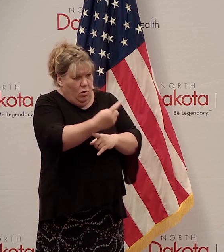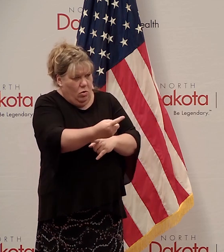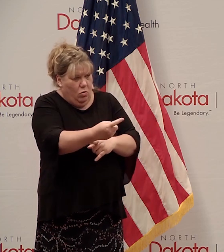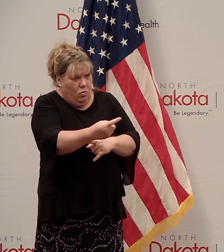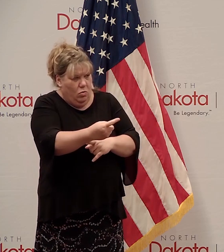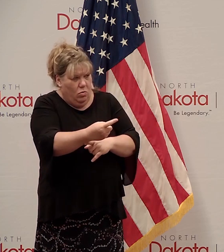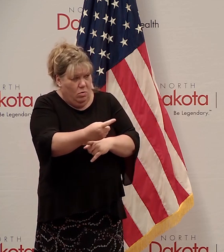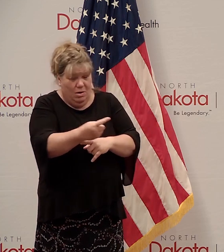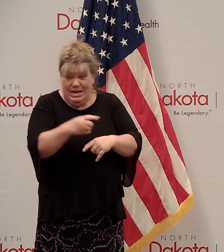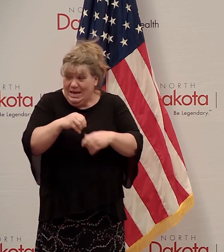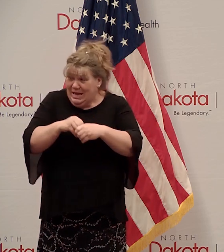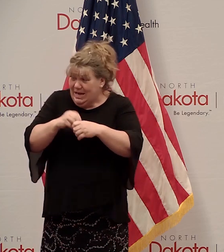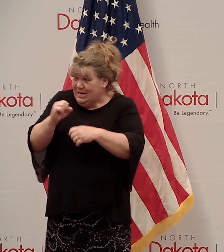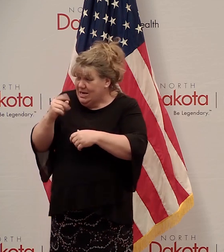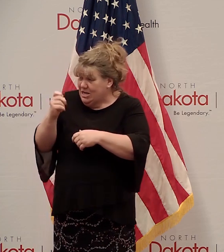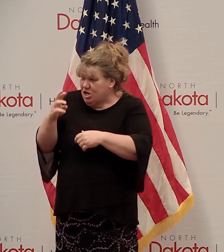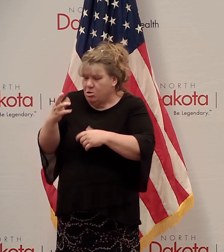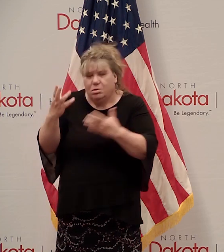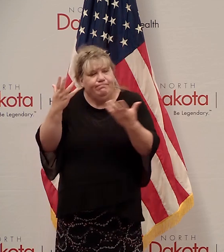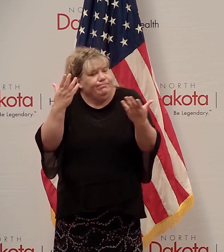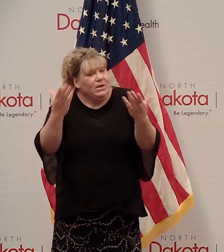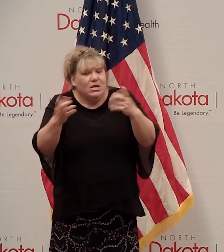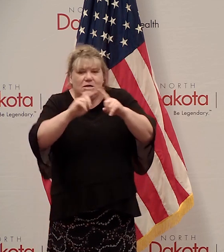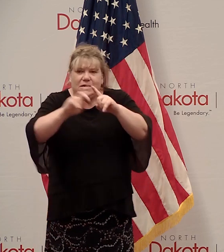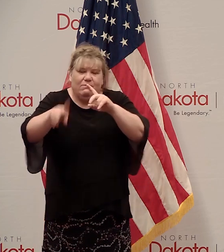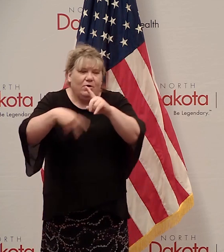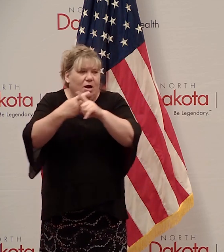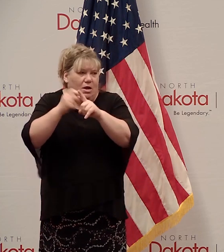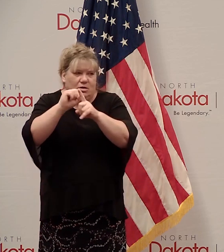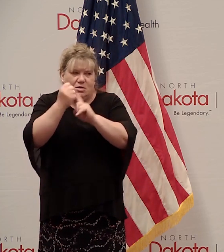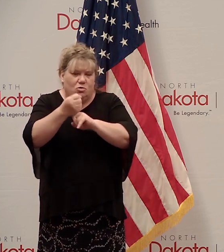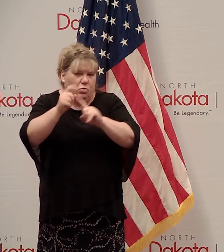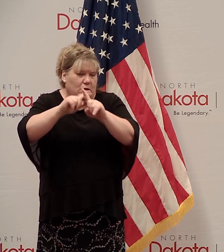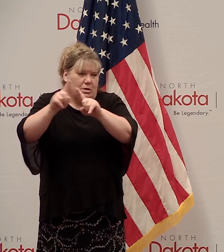So, they could be multiple different types of situations.